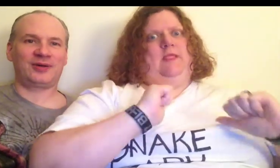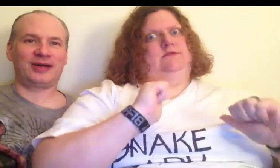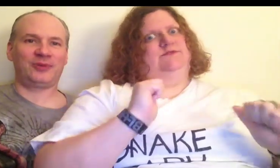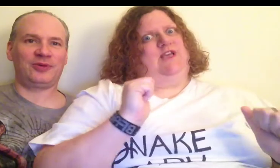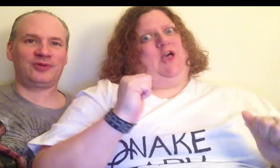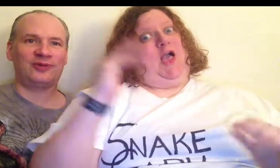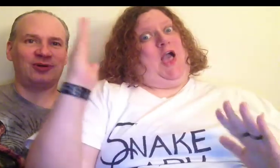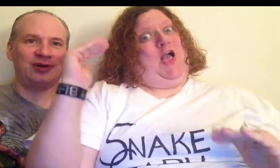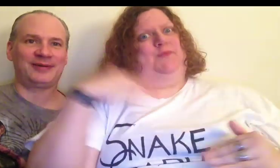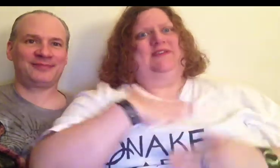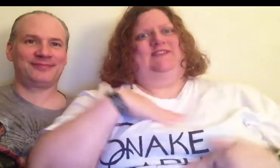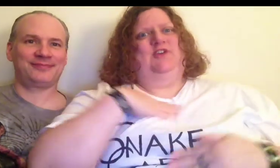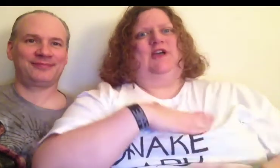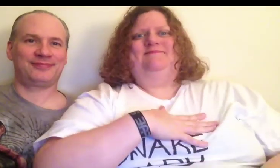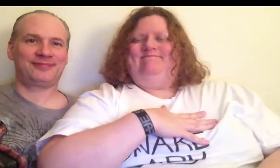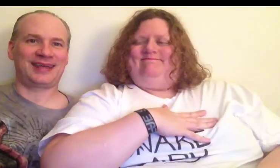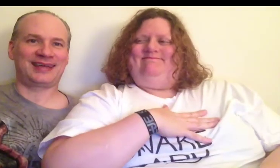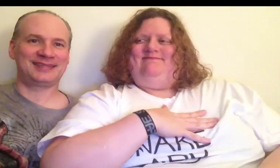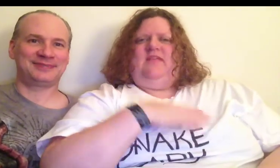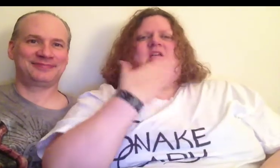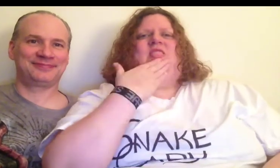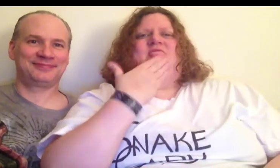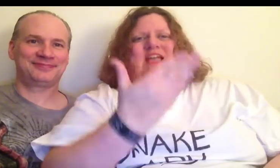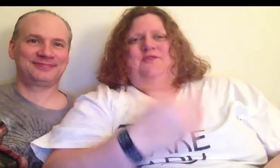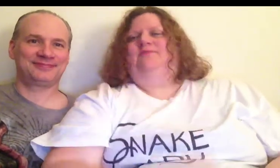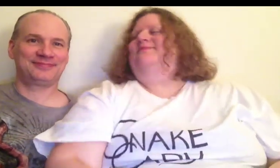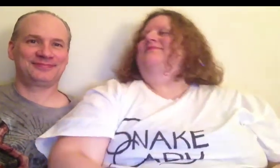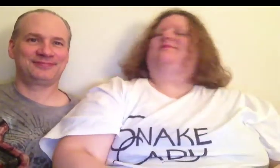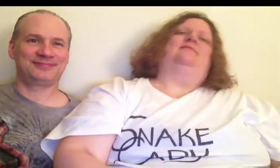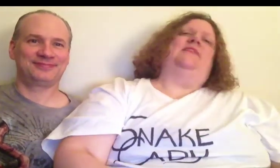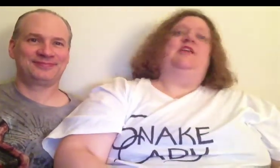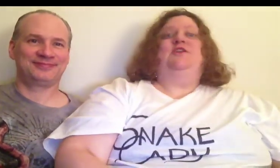I hope you enjoy. Thanks. Thank you.